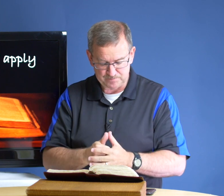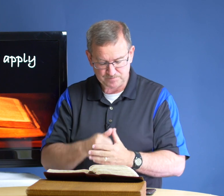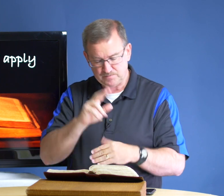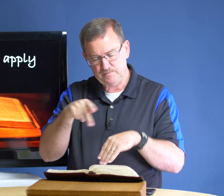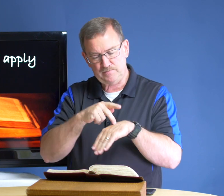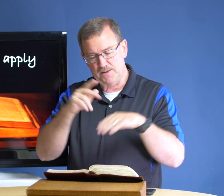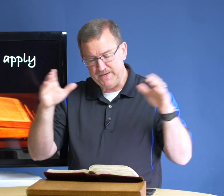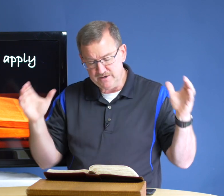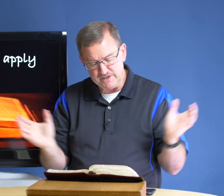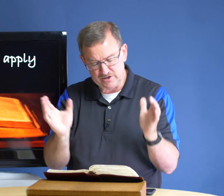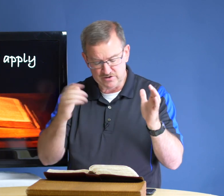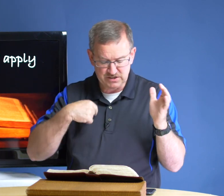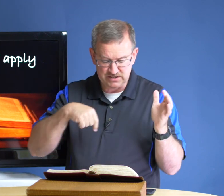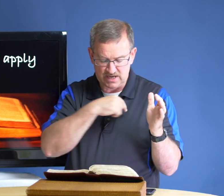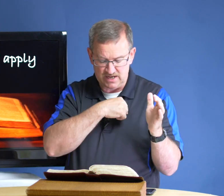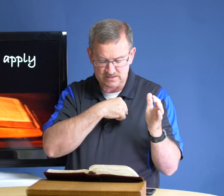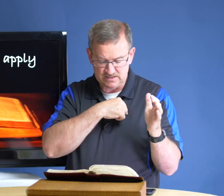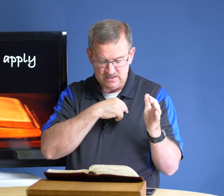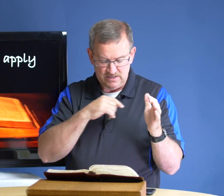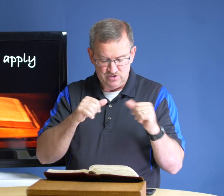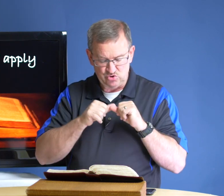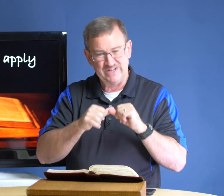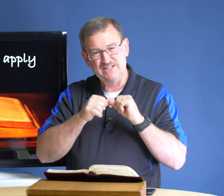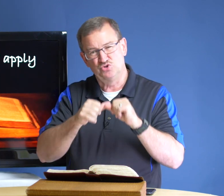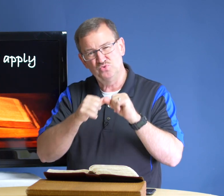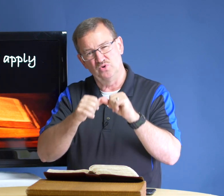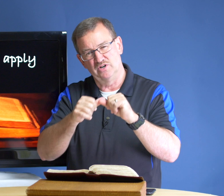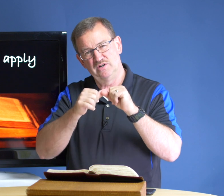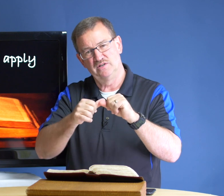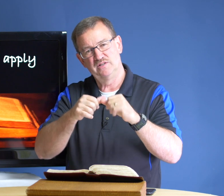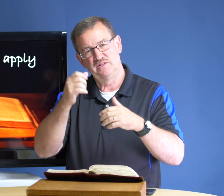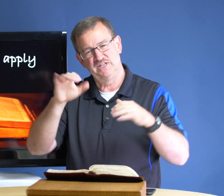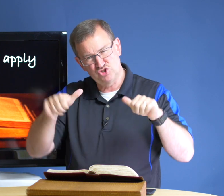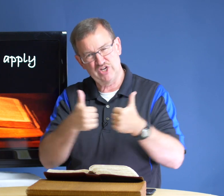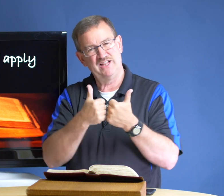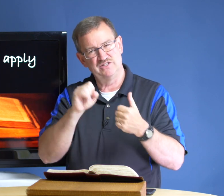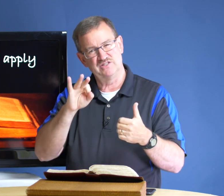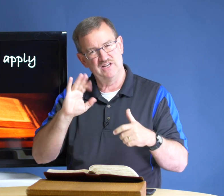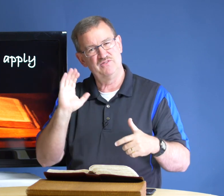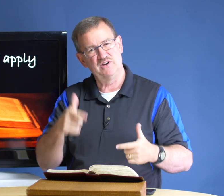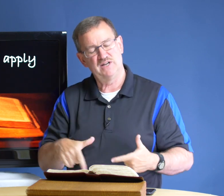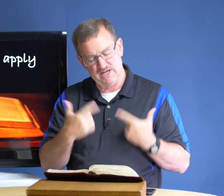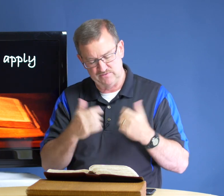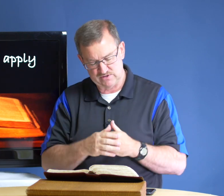peter encourages us to endure these challenges of our lives